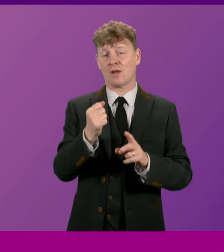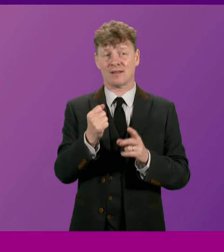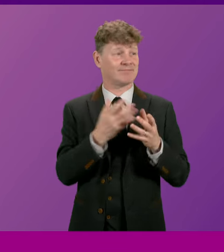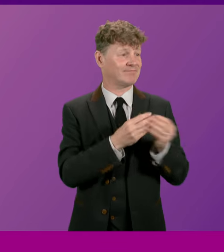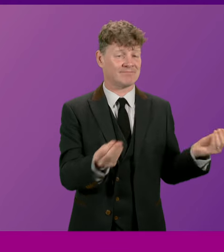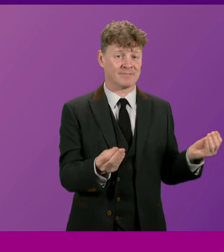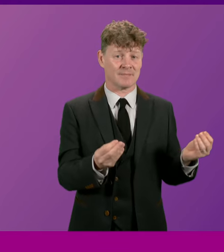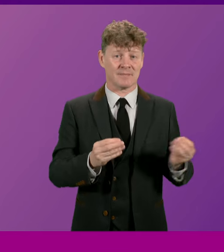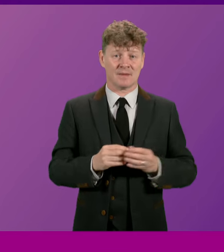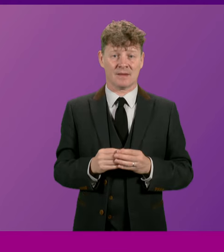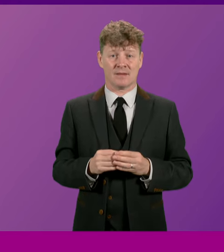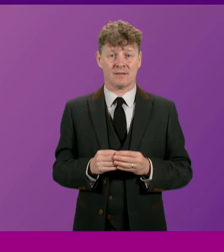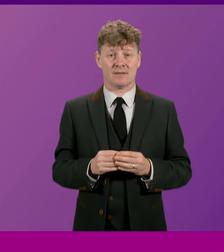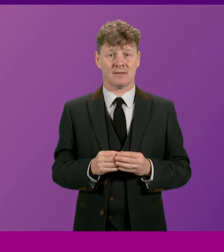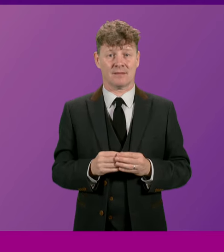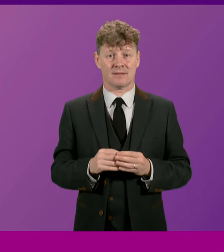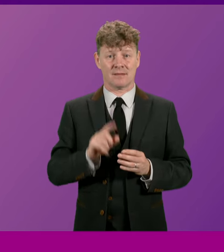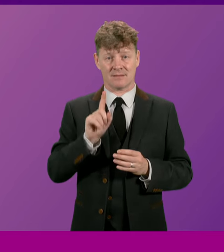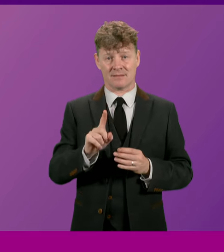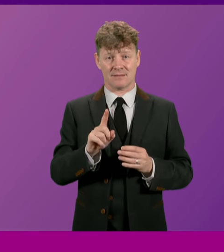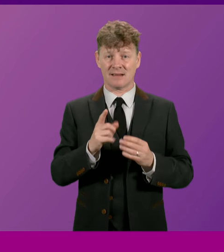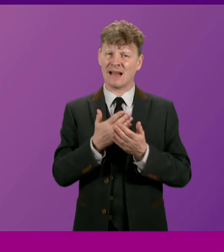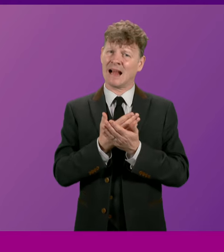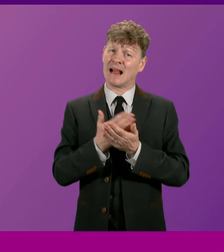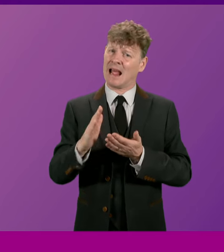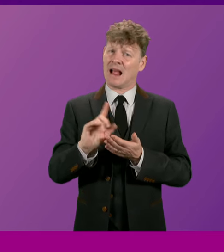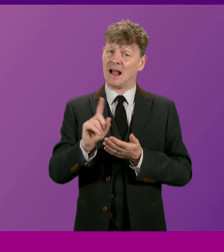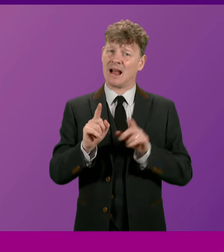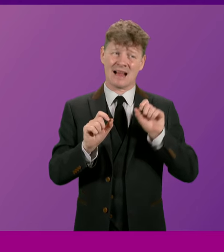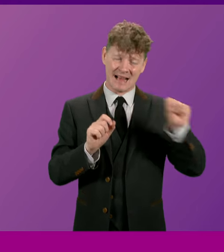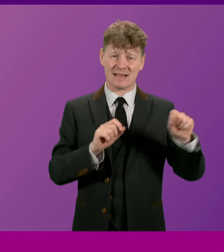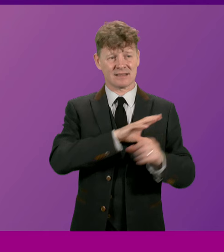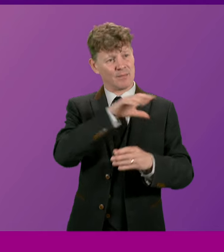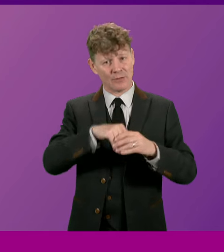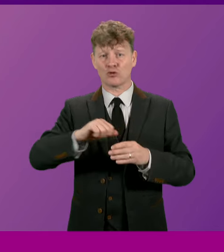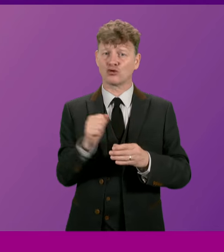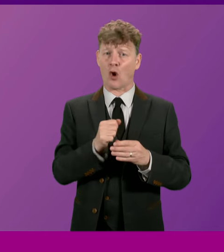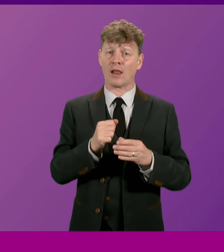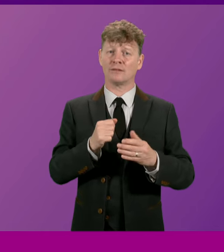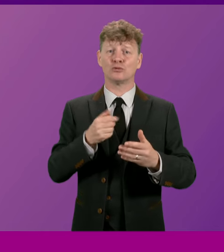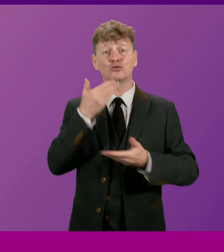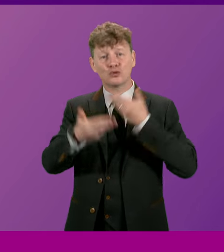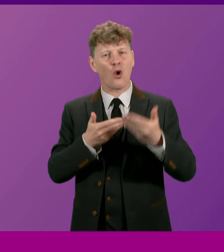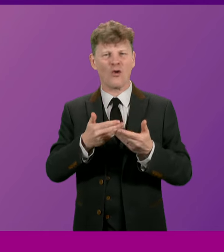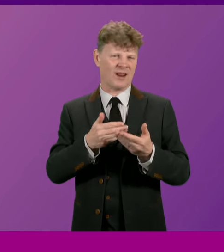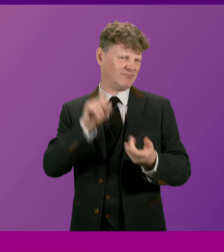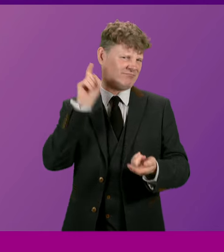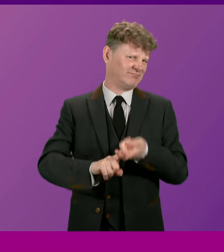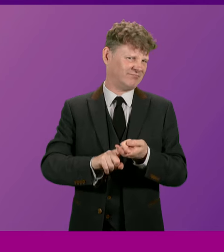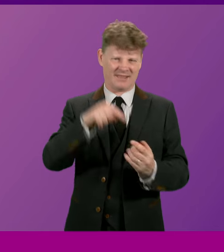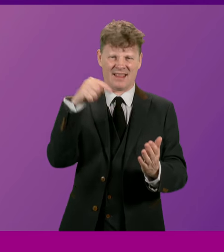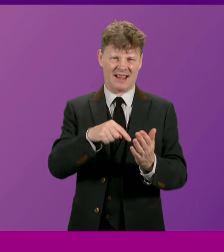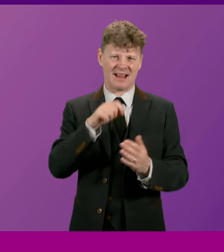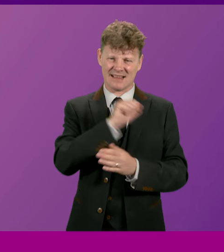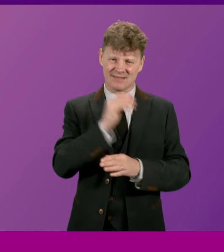Yet one thing is clear, his place on Scotland's journey is indelibly forged through his